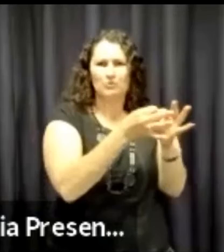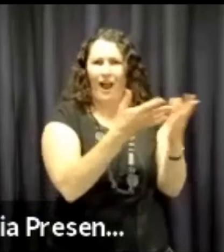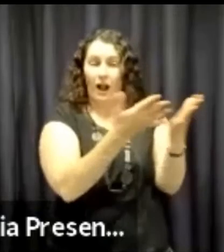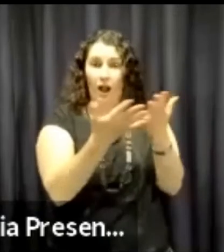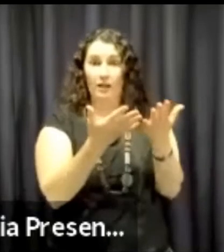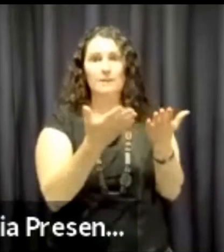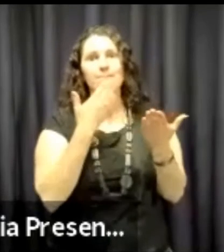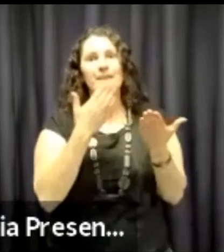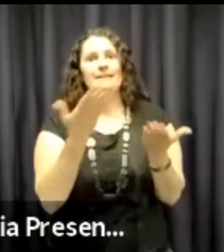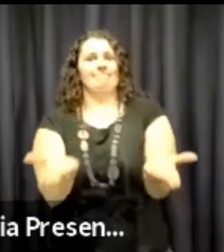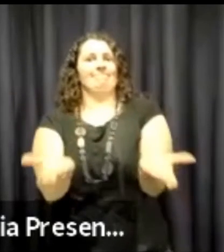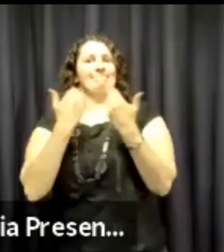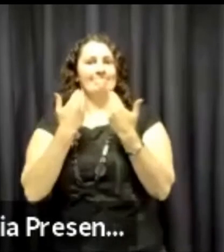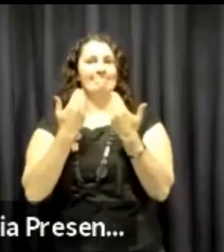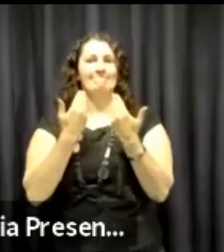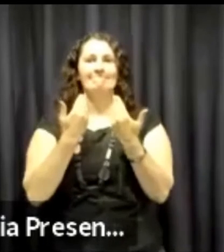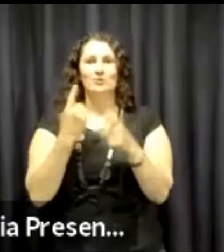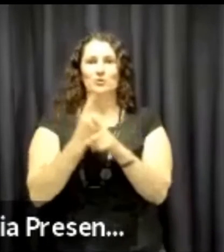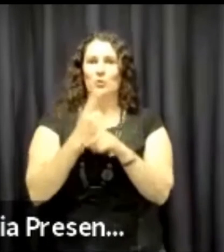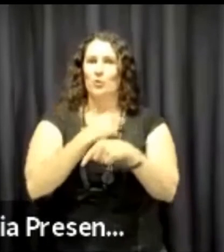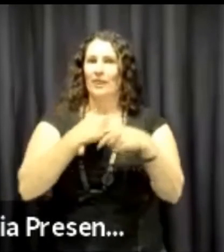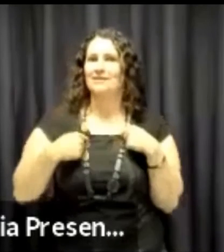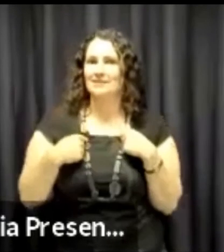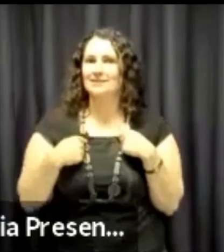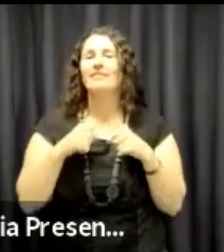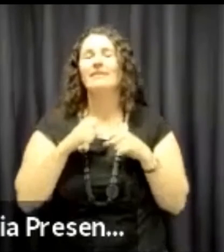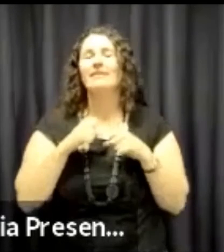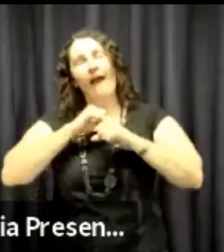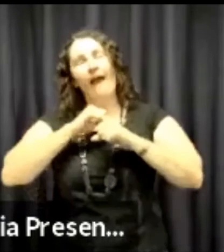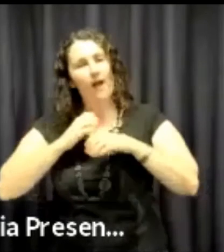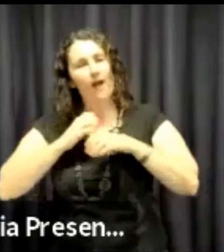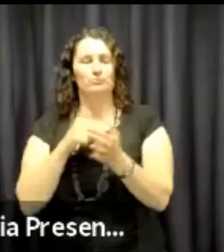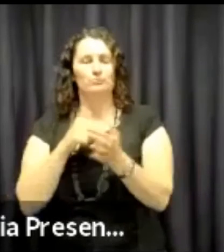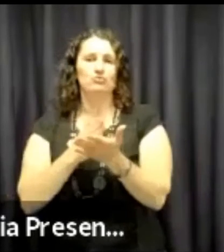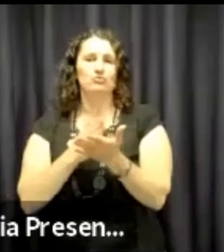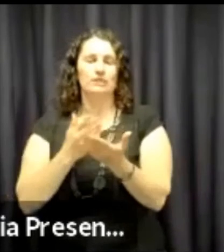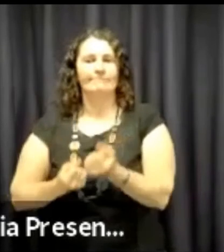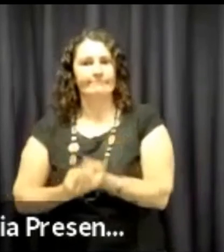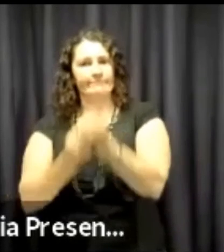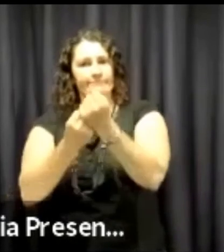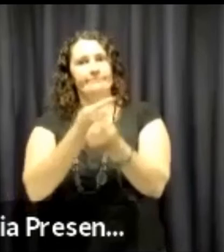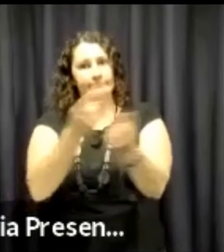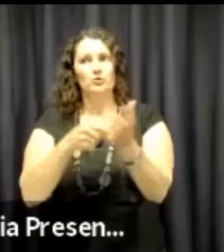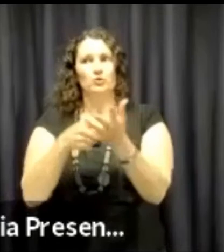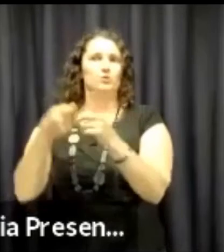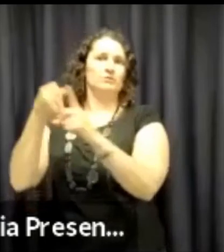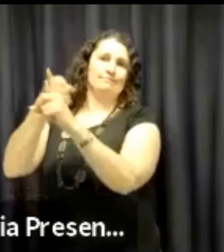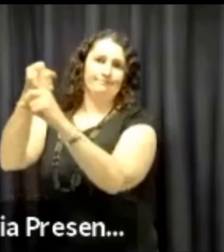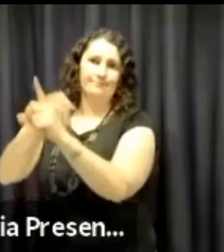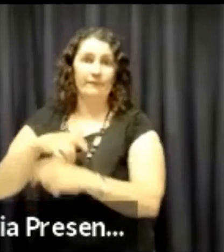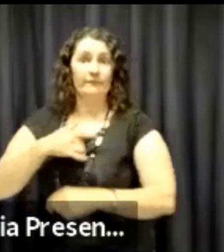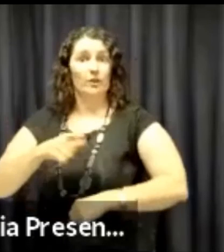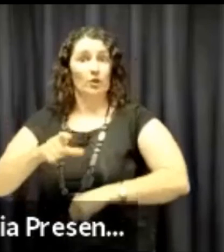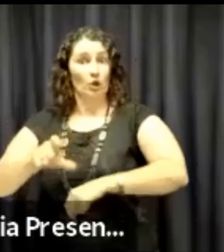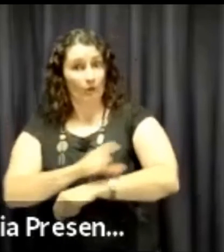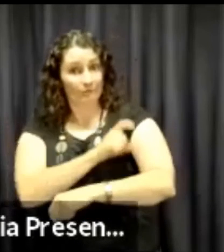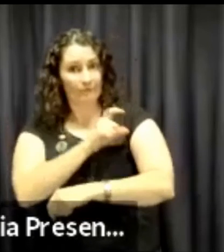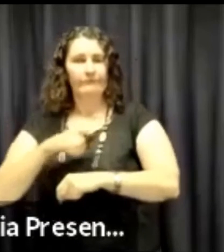refuse to provide you with interpreters and so forth, please do come and speak with us because it is our role to support you all to better